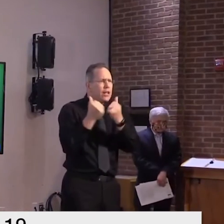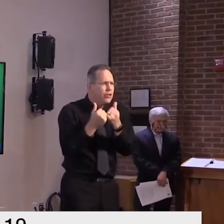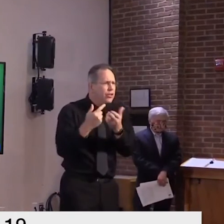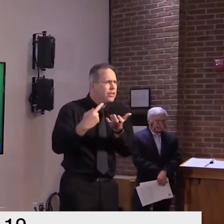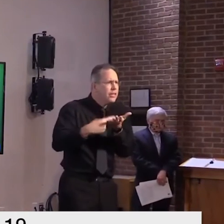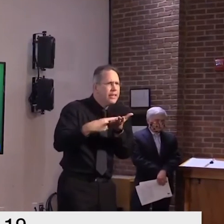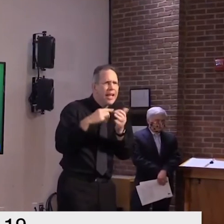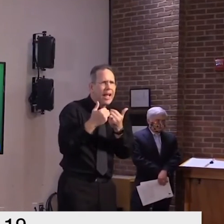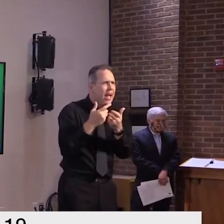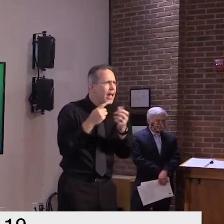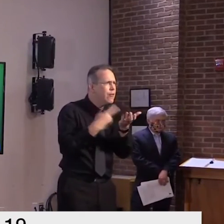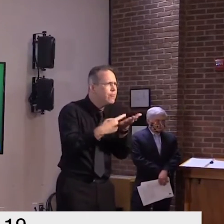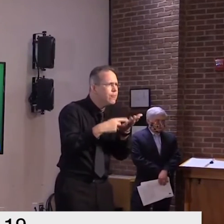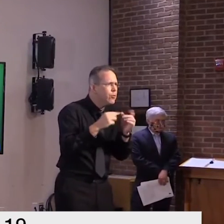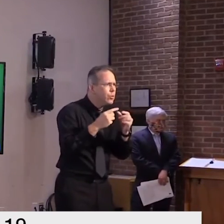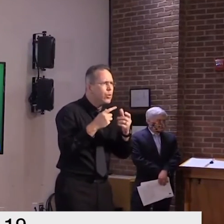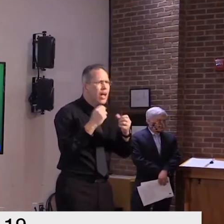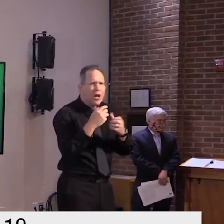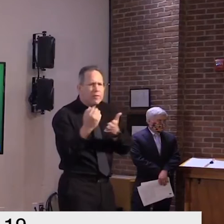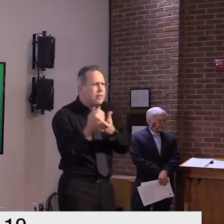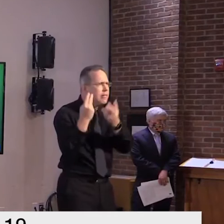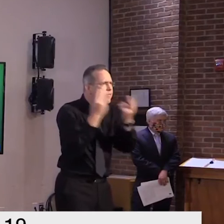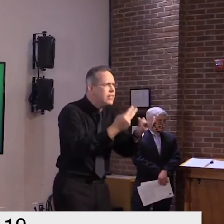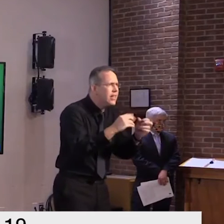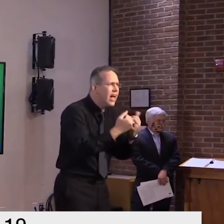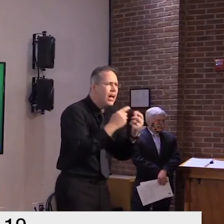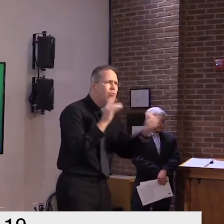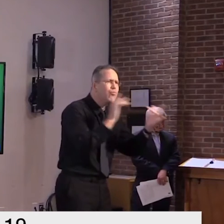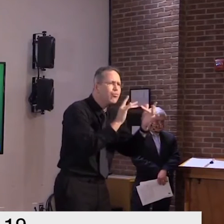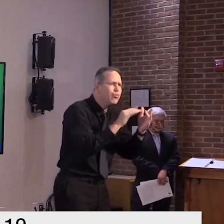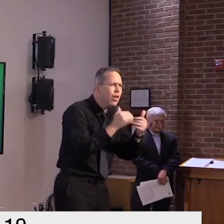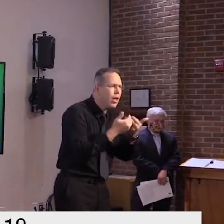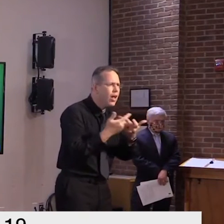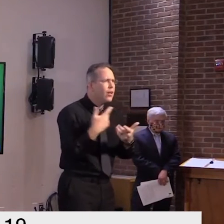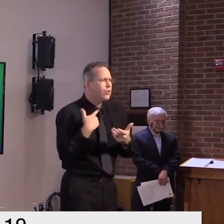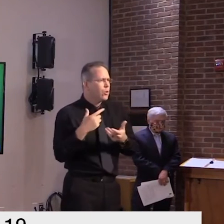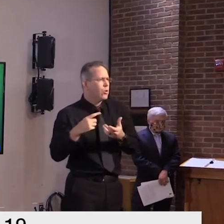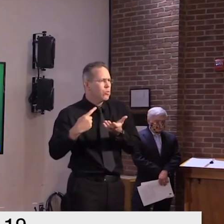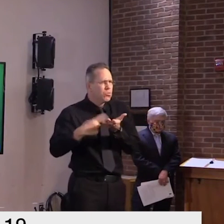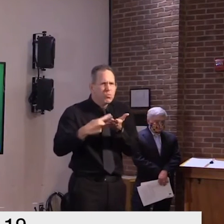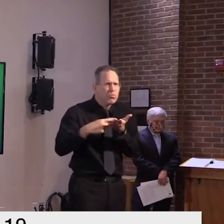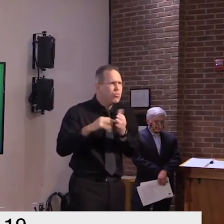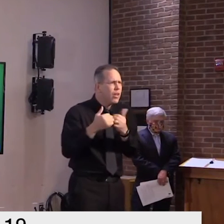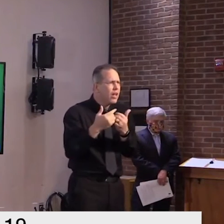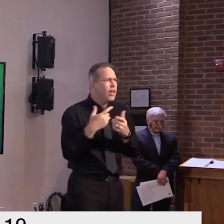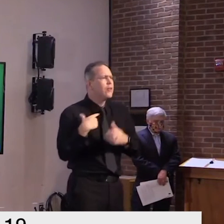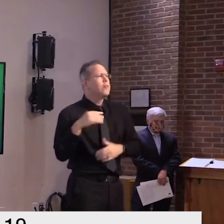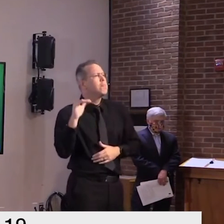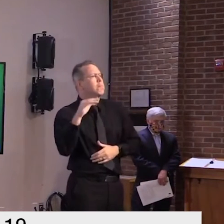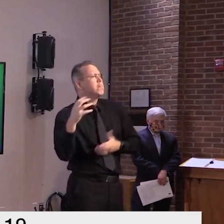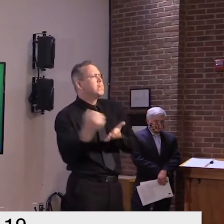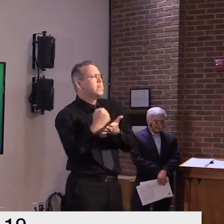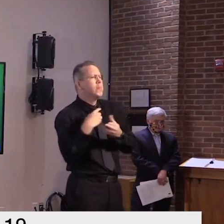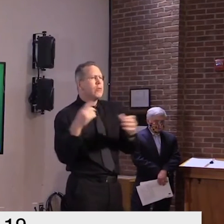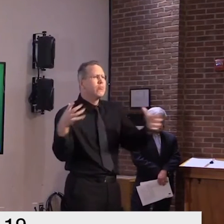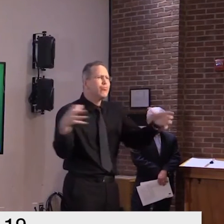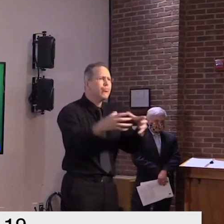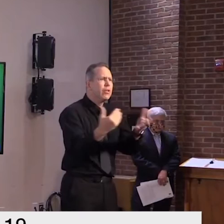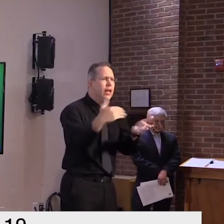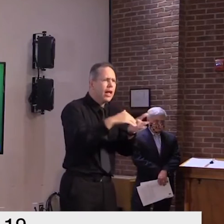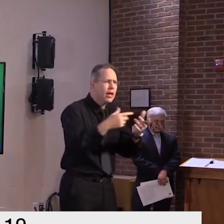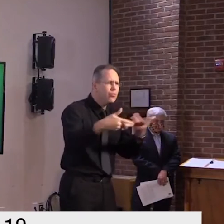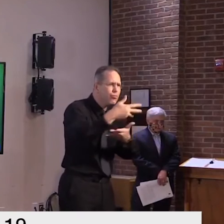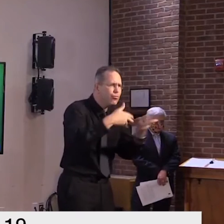for much-needed social and family connections that are also critical to the health of our seniors through this